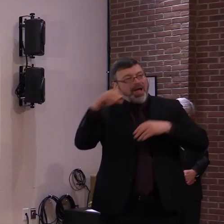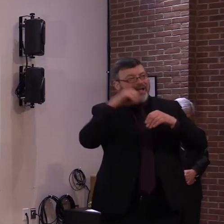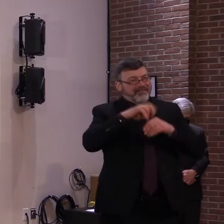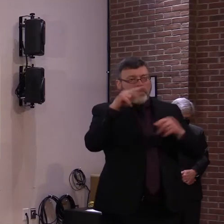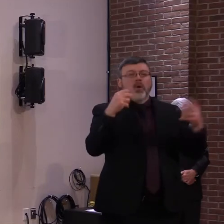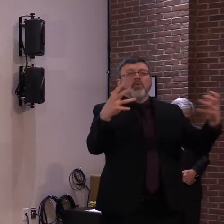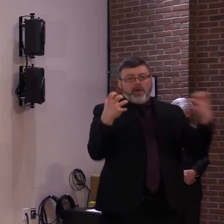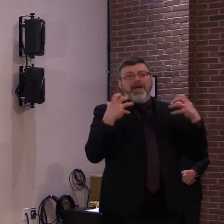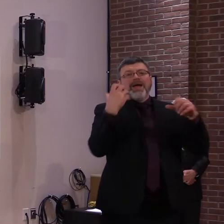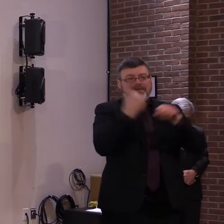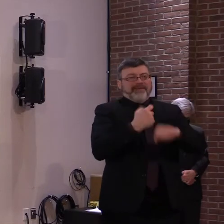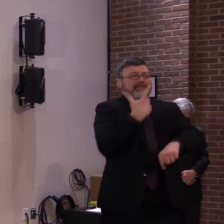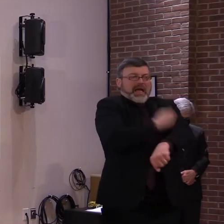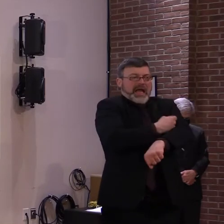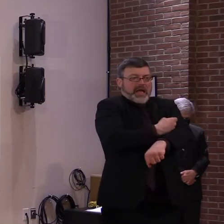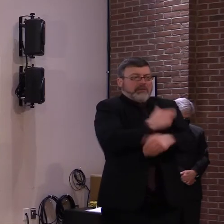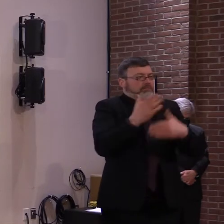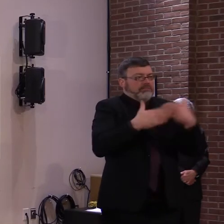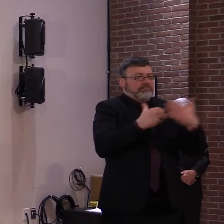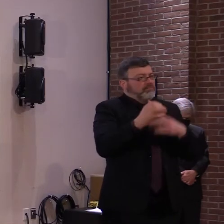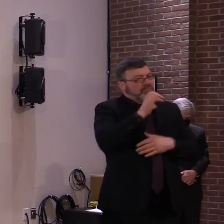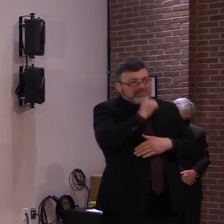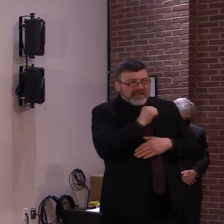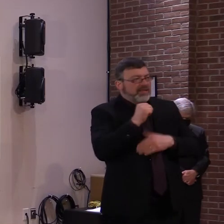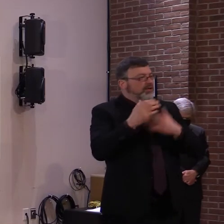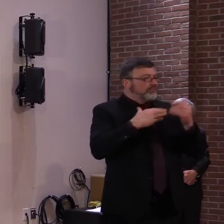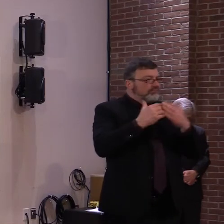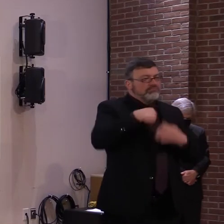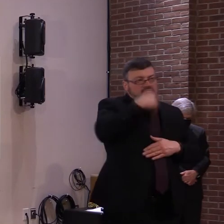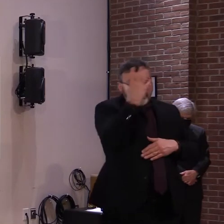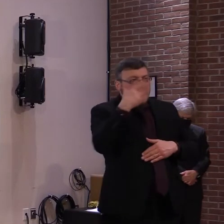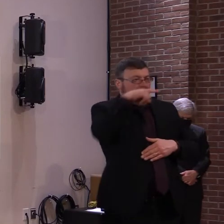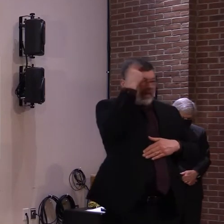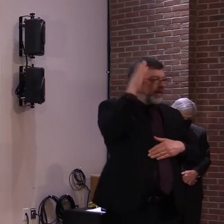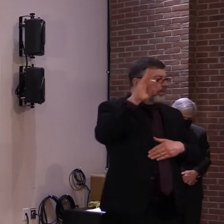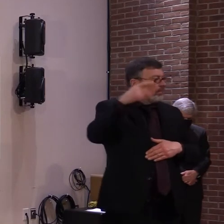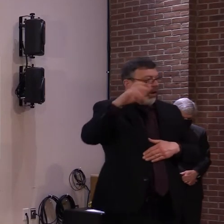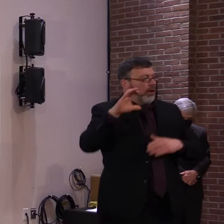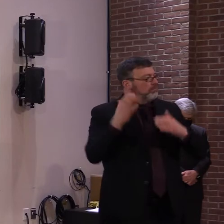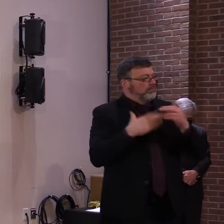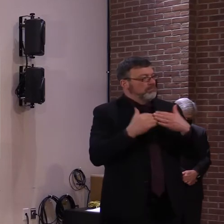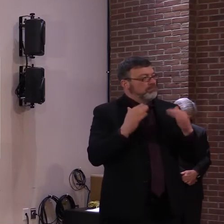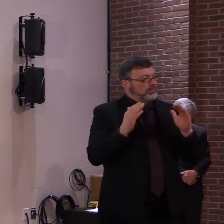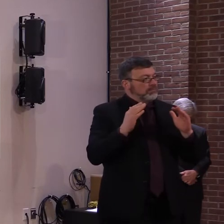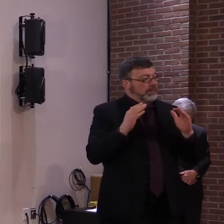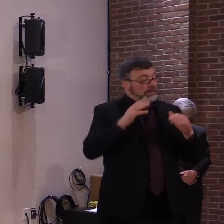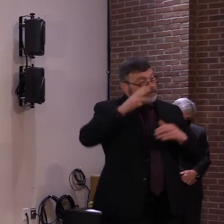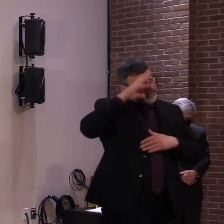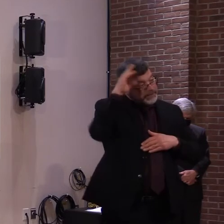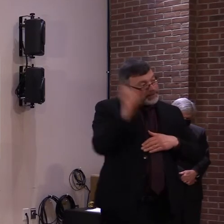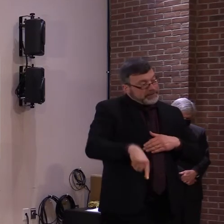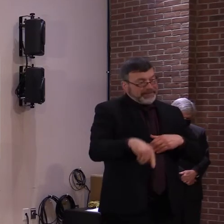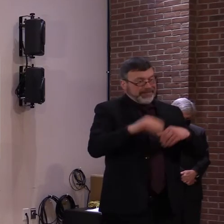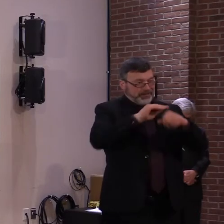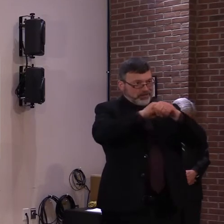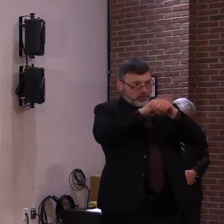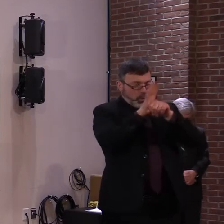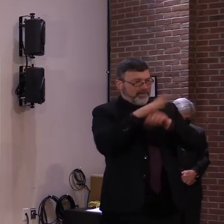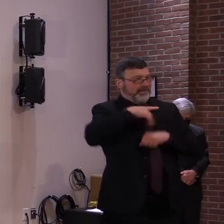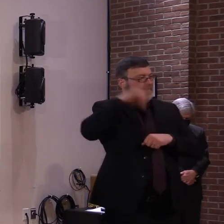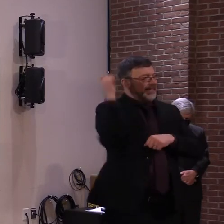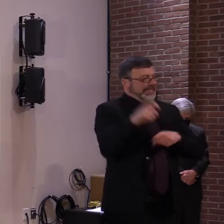day to taking the actions that can keep the virus from spreading. Masks on faces, six-foot spaces,